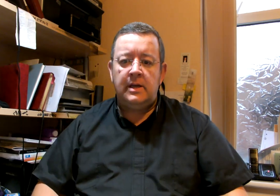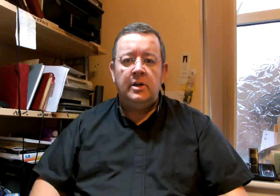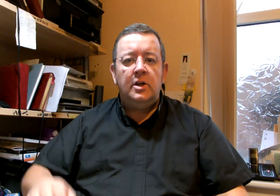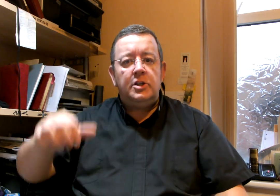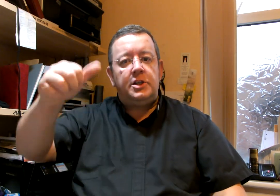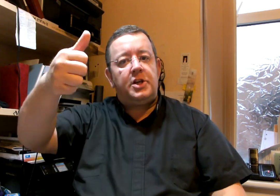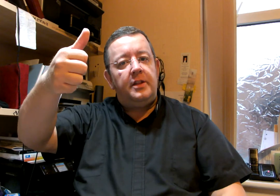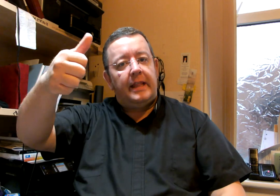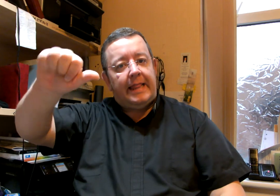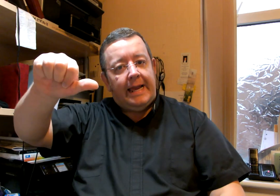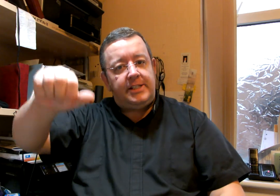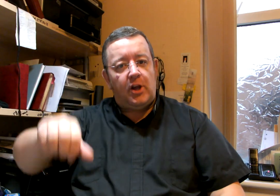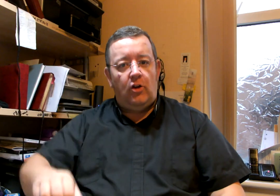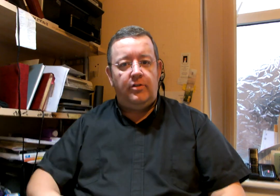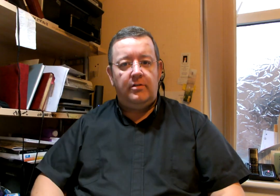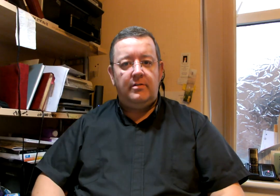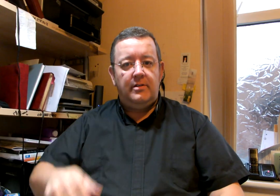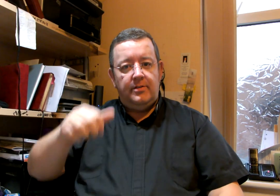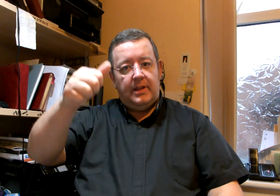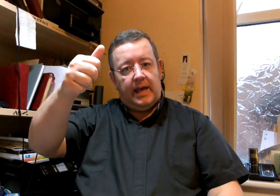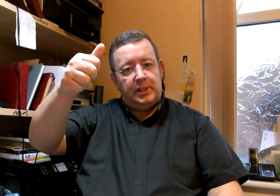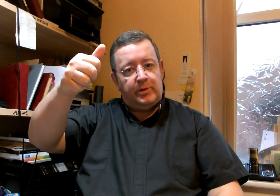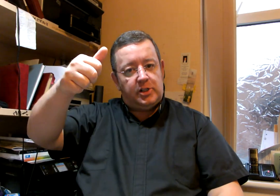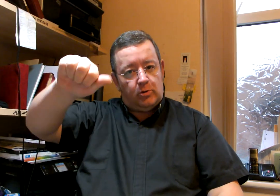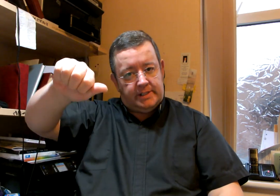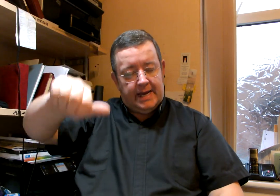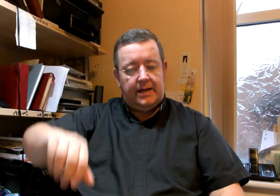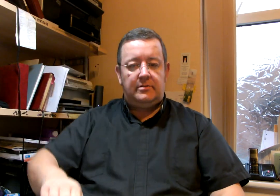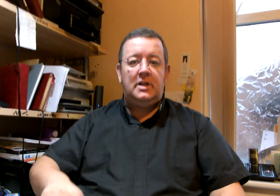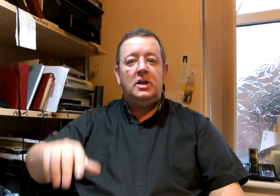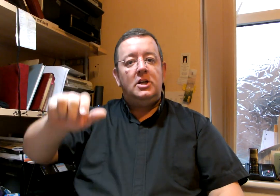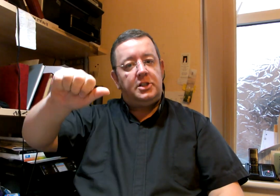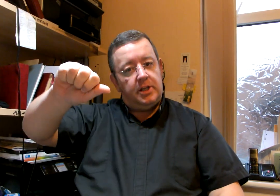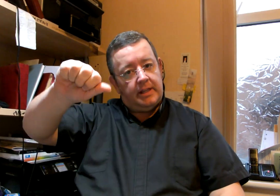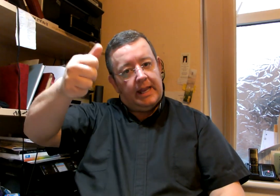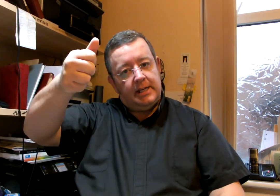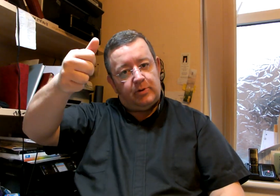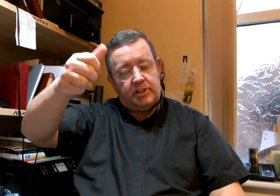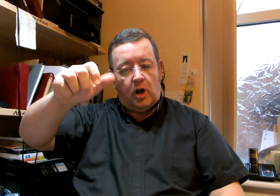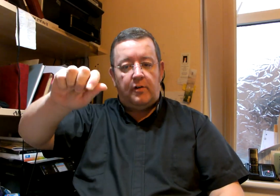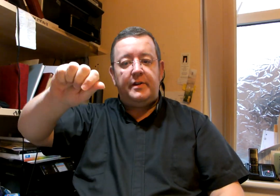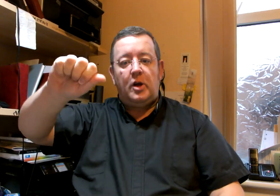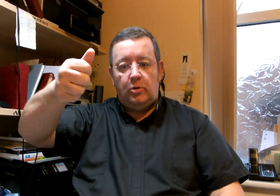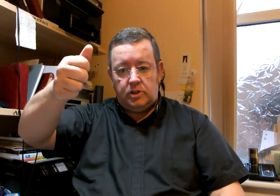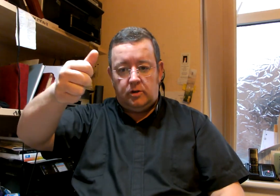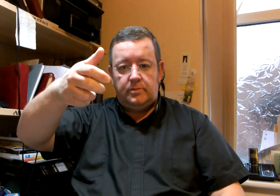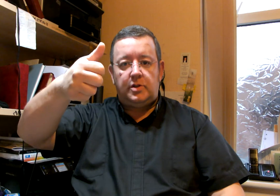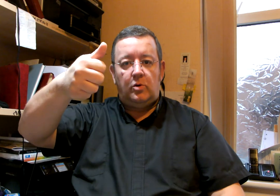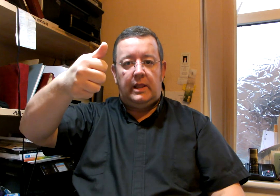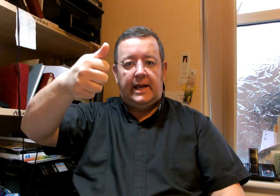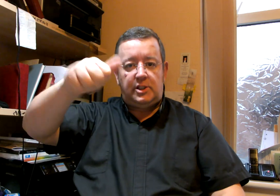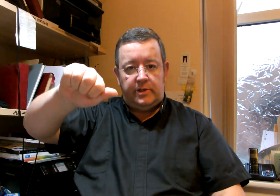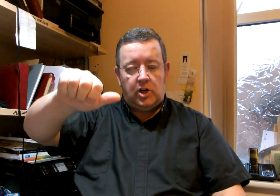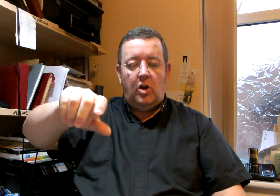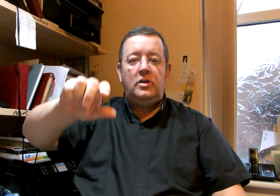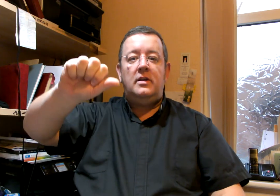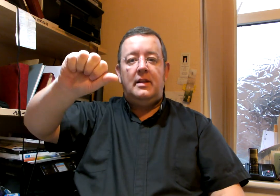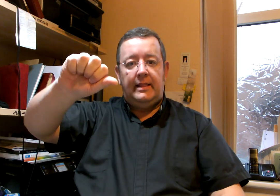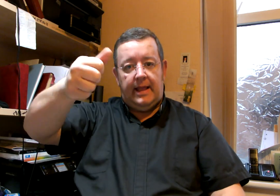To turn the light on. The light switch goes down. To turn the light switch off. It goes up. light switch on. Light